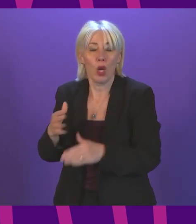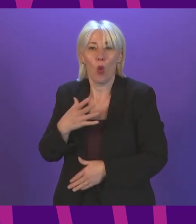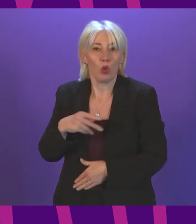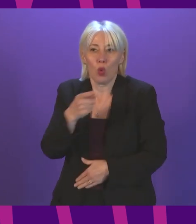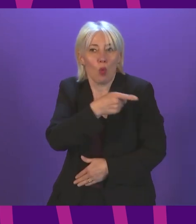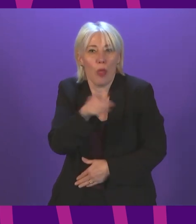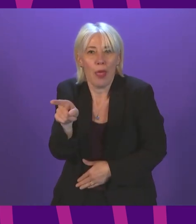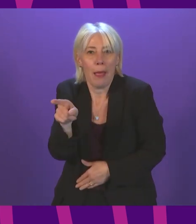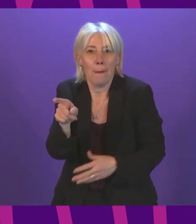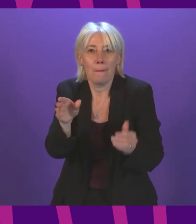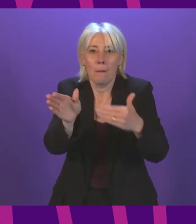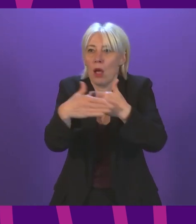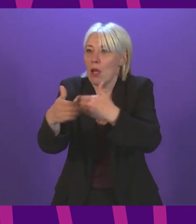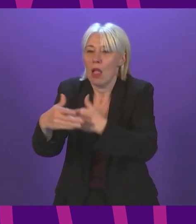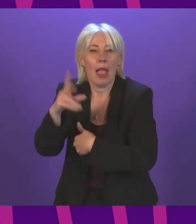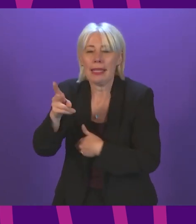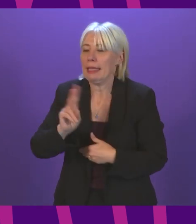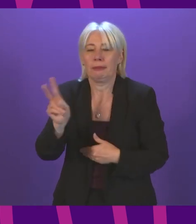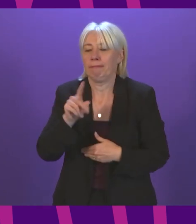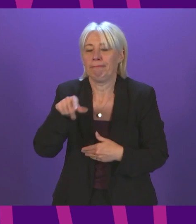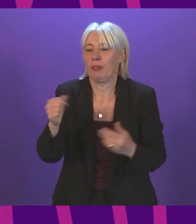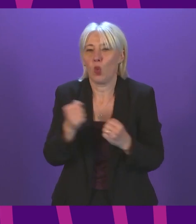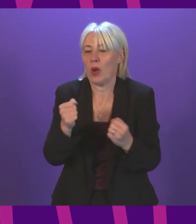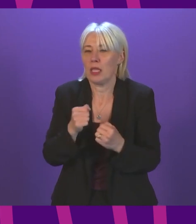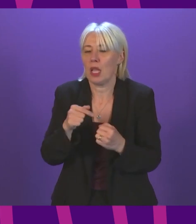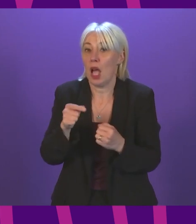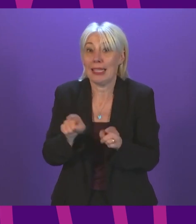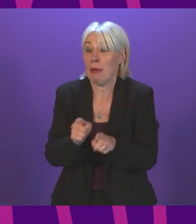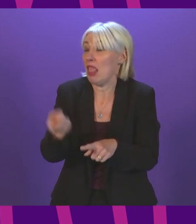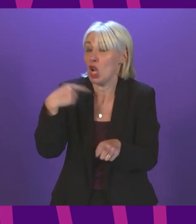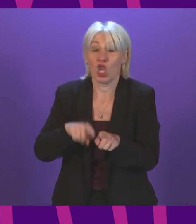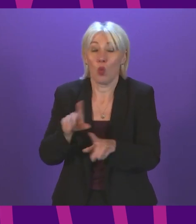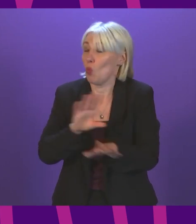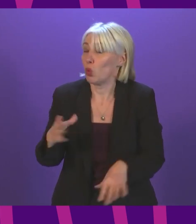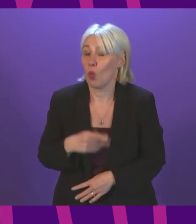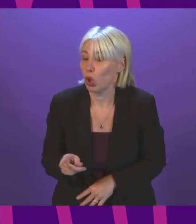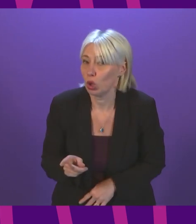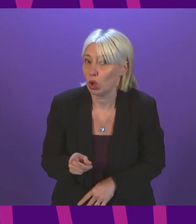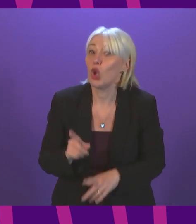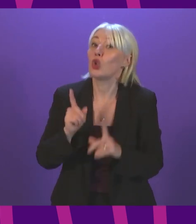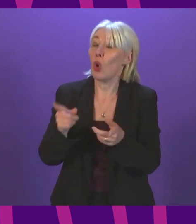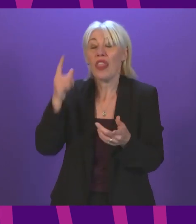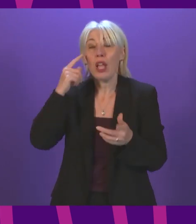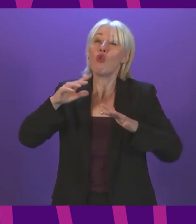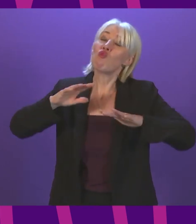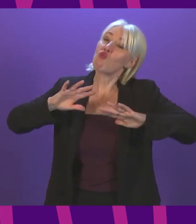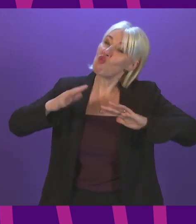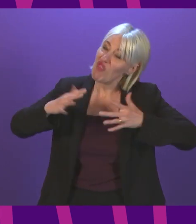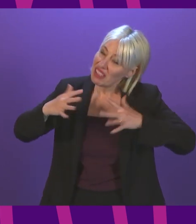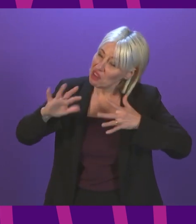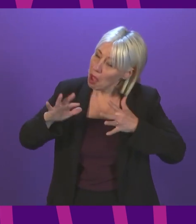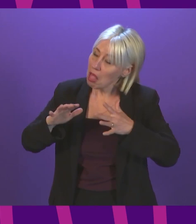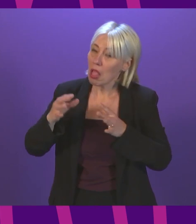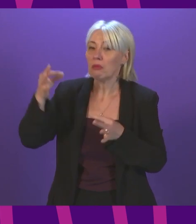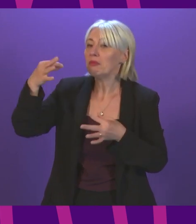them face the risk of closure again this winter as they faced last winter. I think that is a reasonable thing to do.